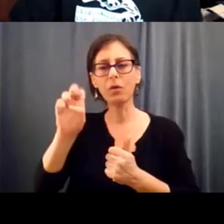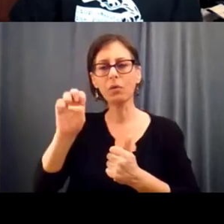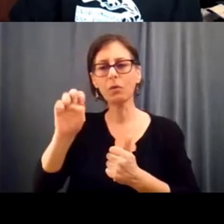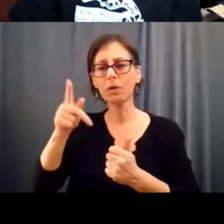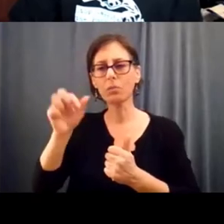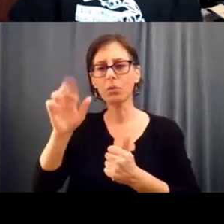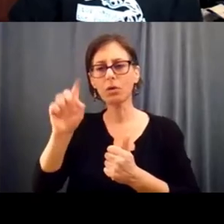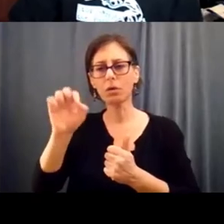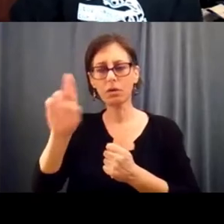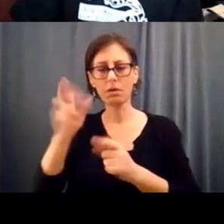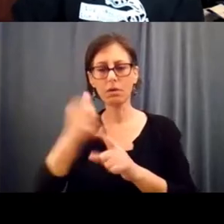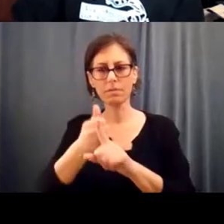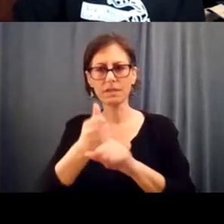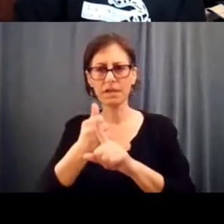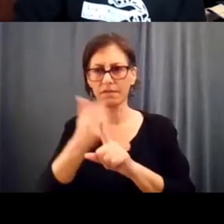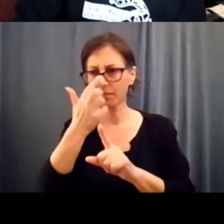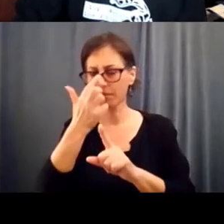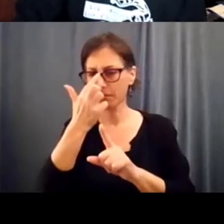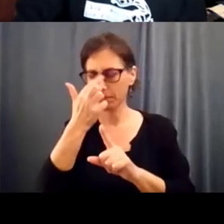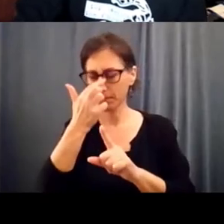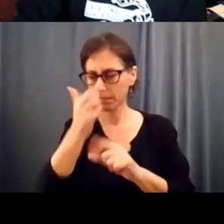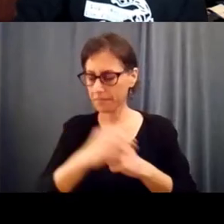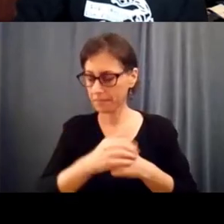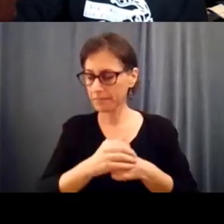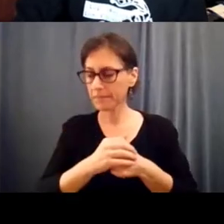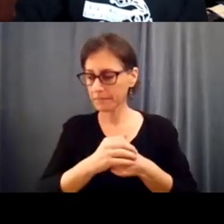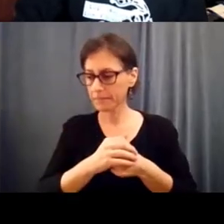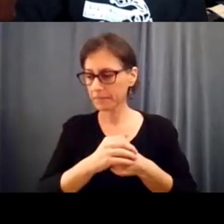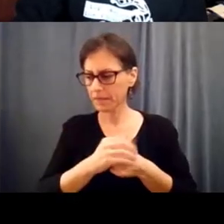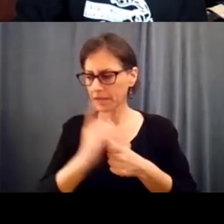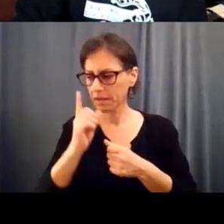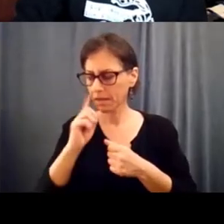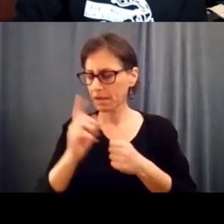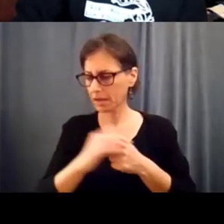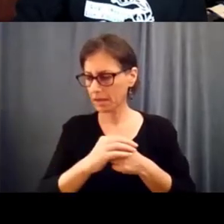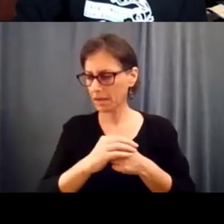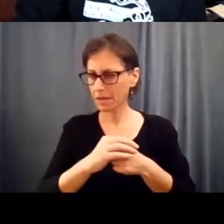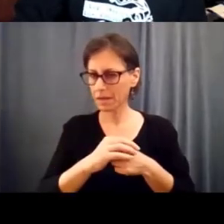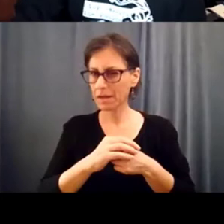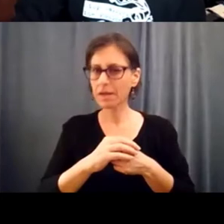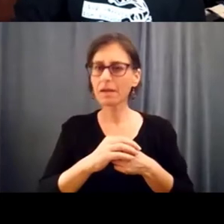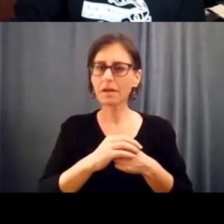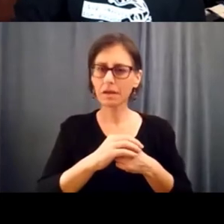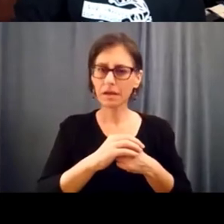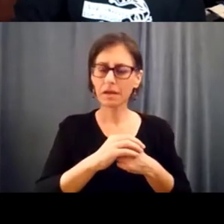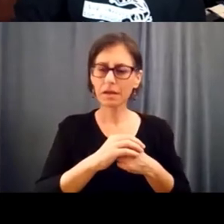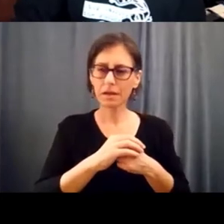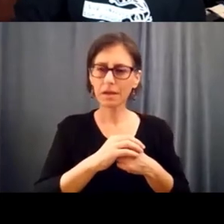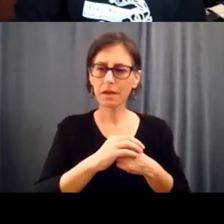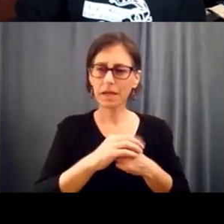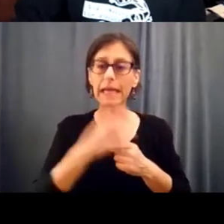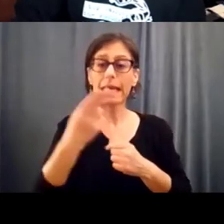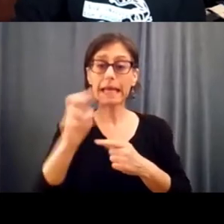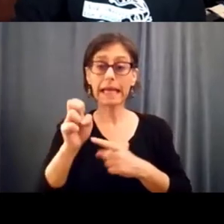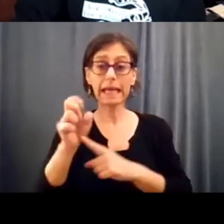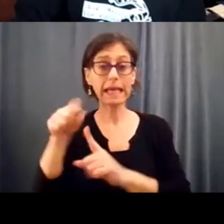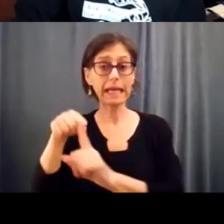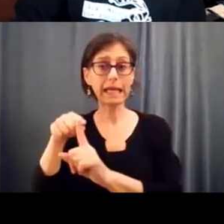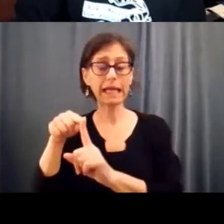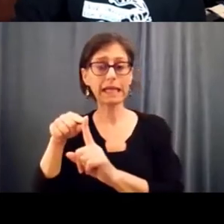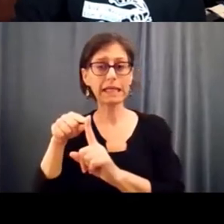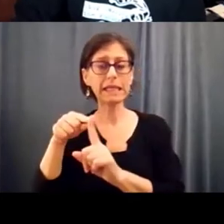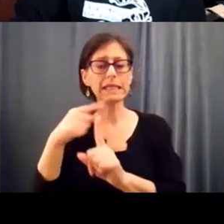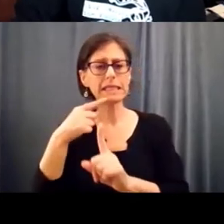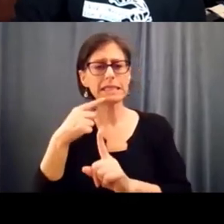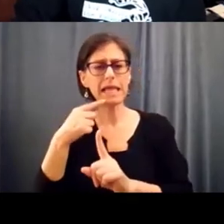he's a political